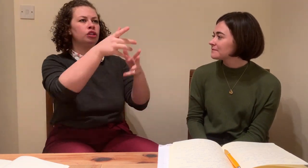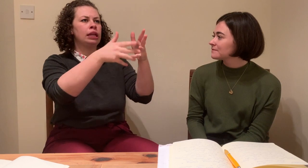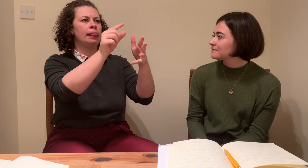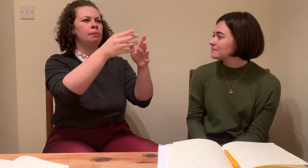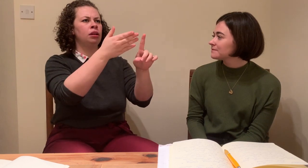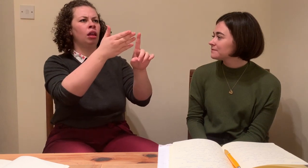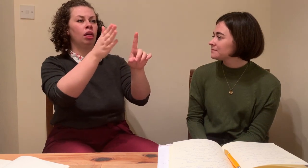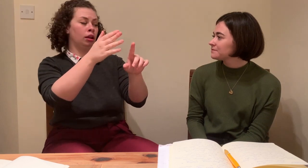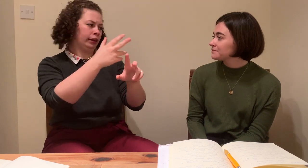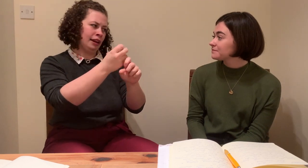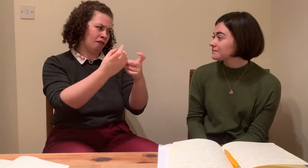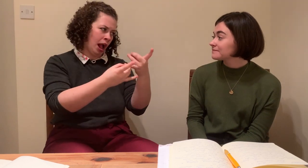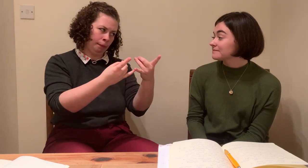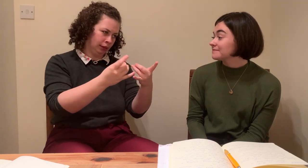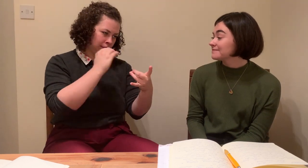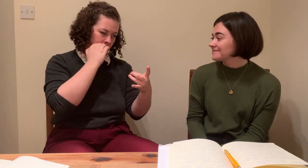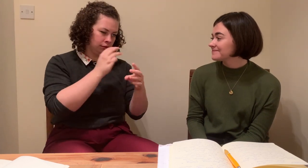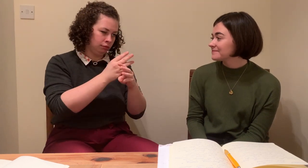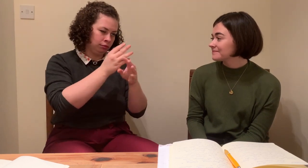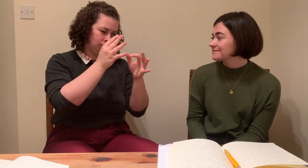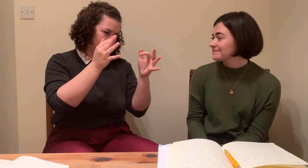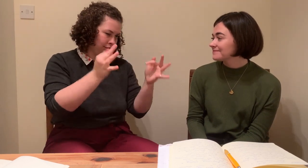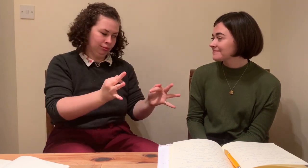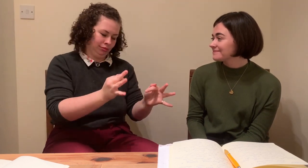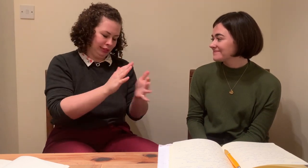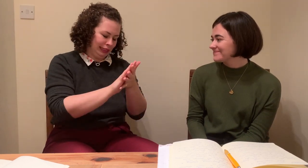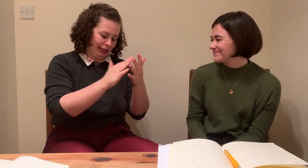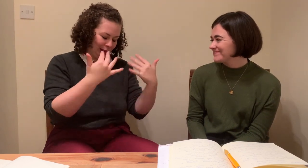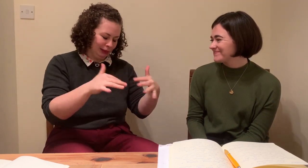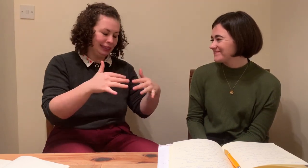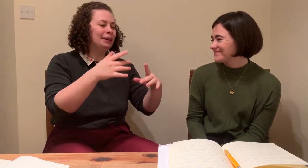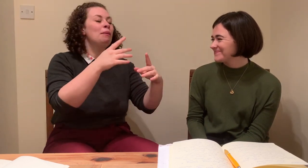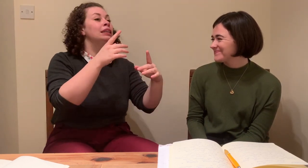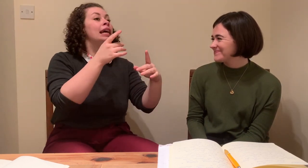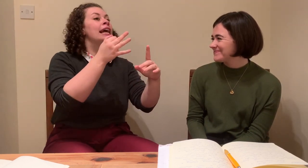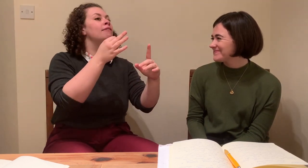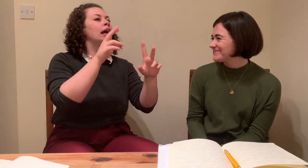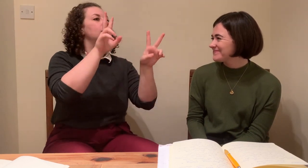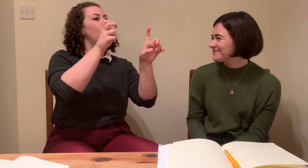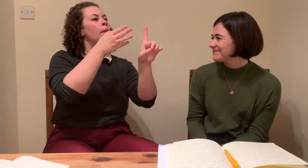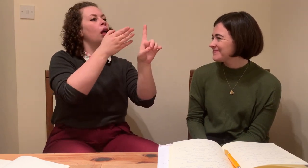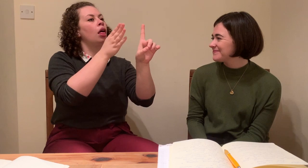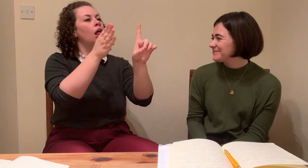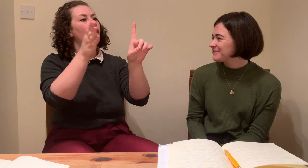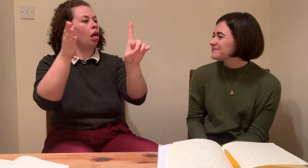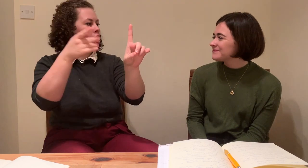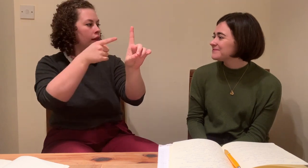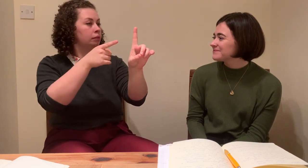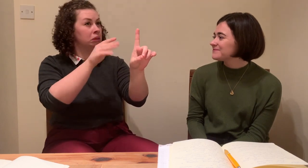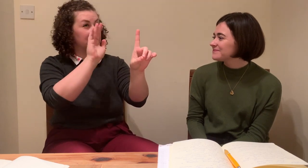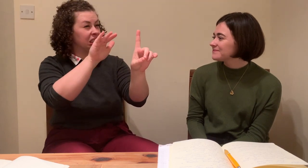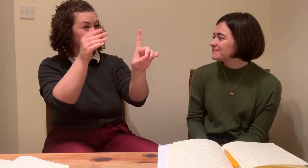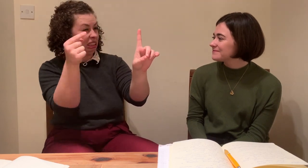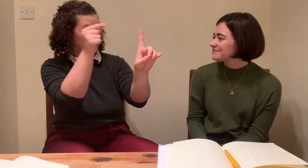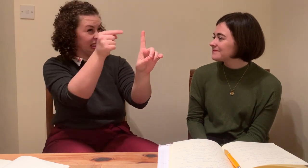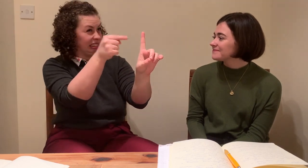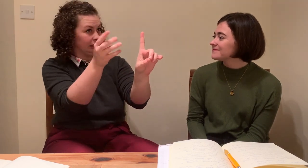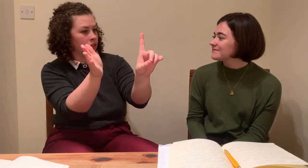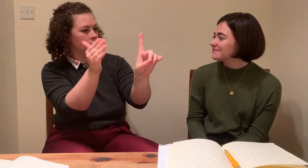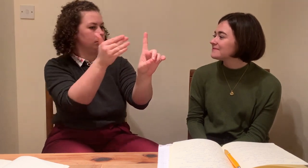other because of our skill. Like, I had some experience. She had so much more experience. But still, there was definite trust there